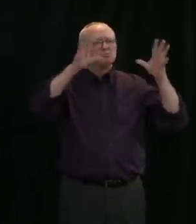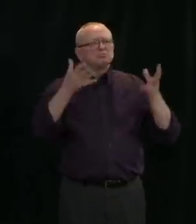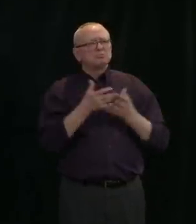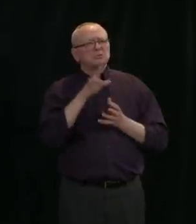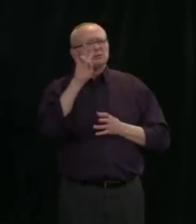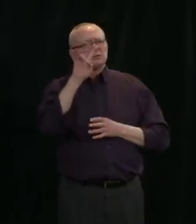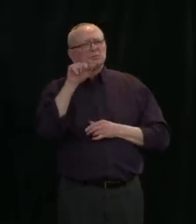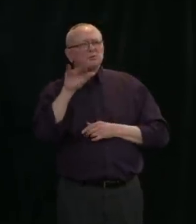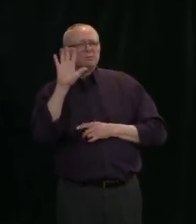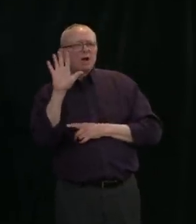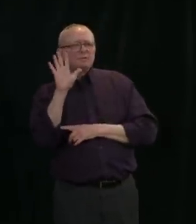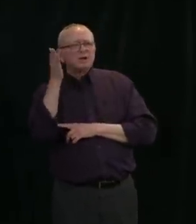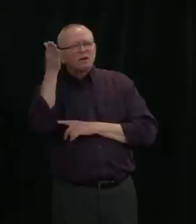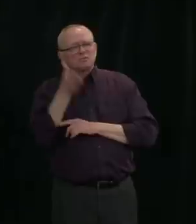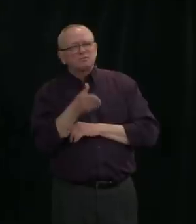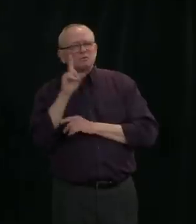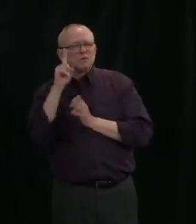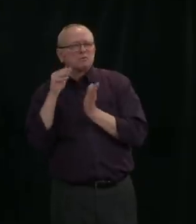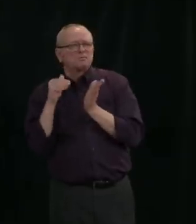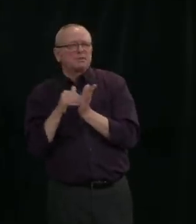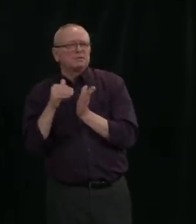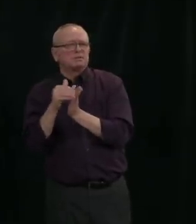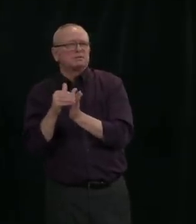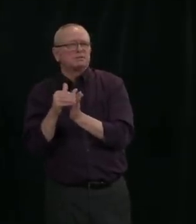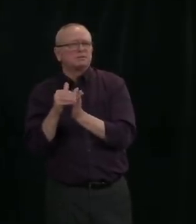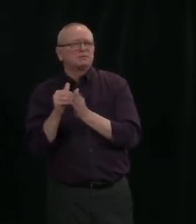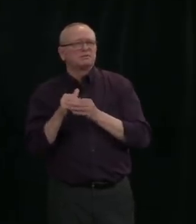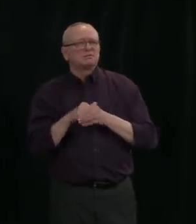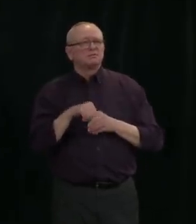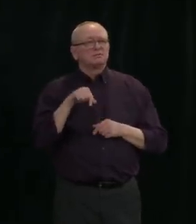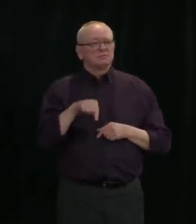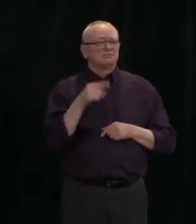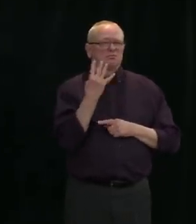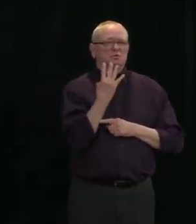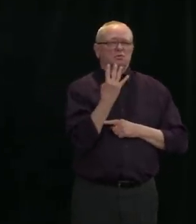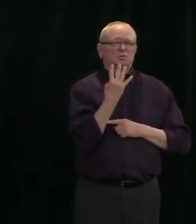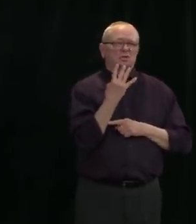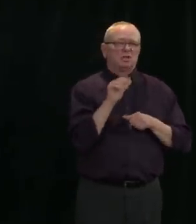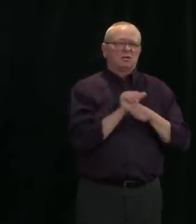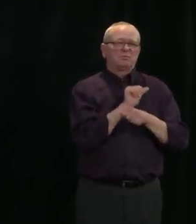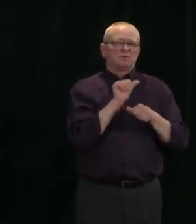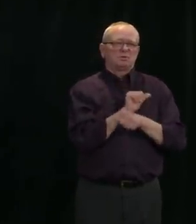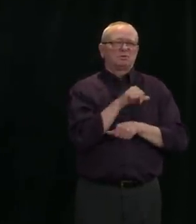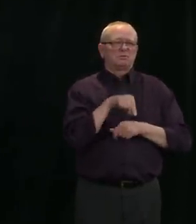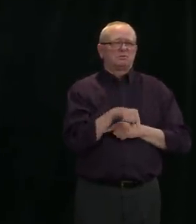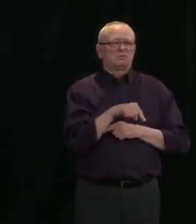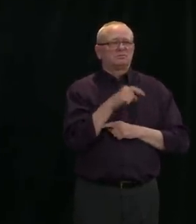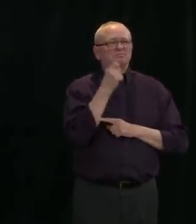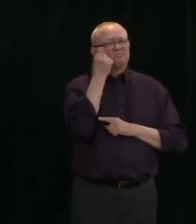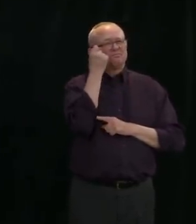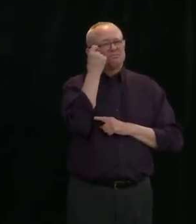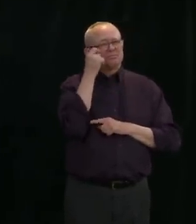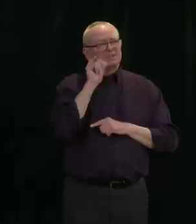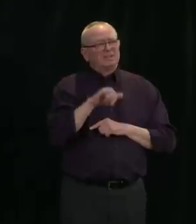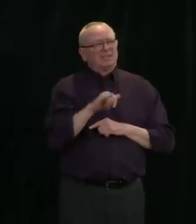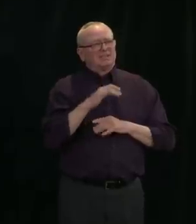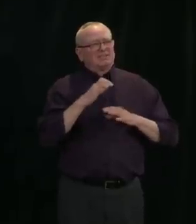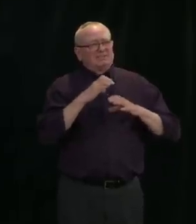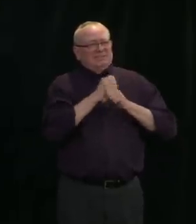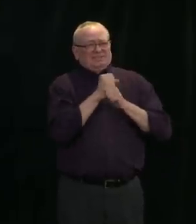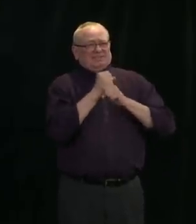countries. I caution that this is just a snapshot in time, but it does reflect where Alberta is today,